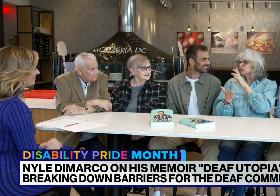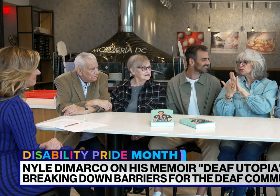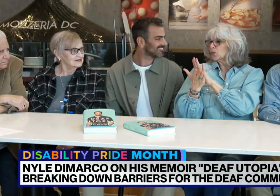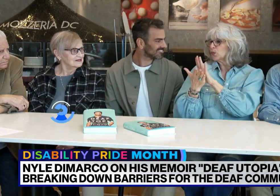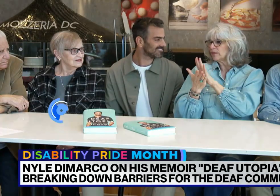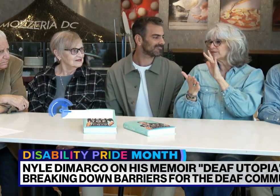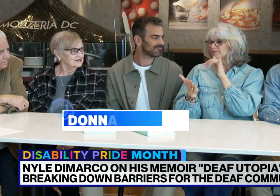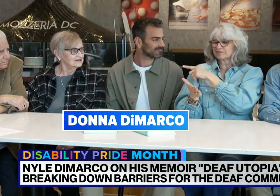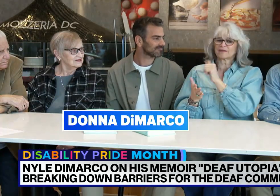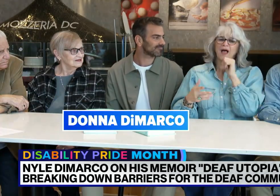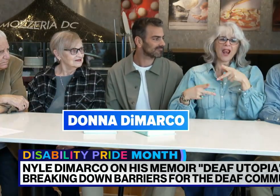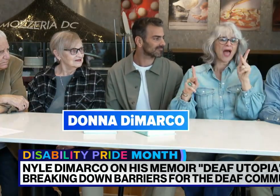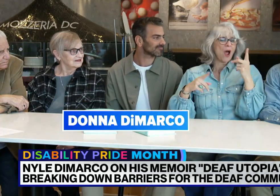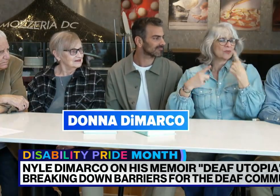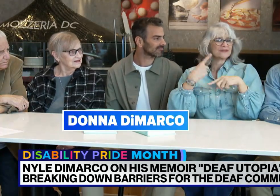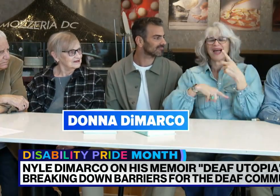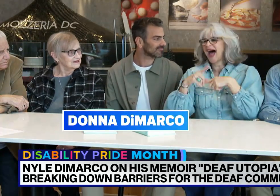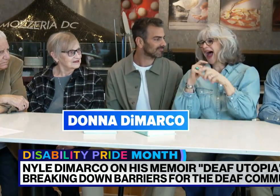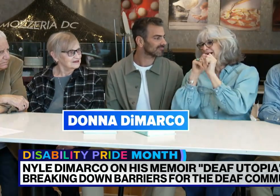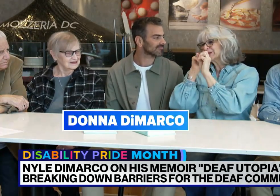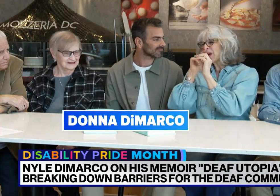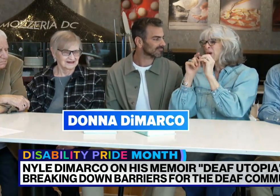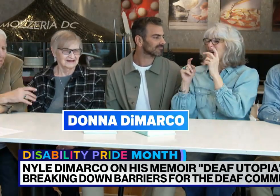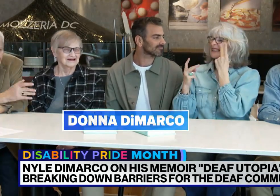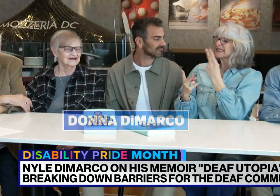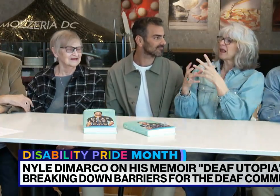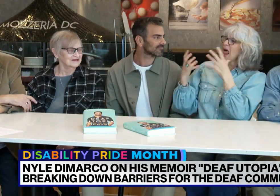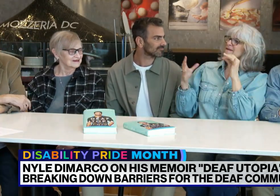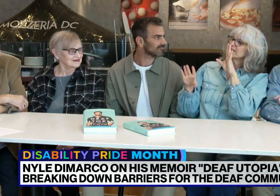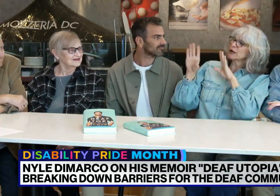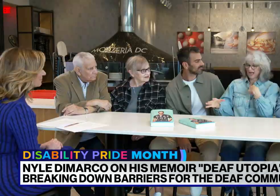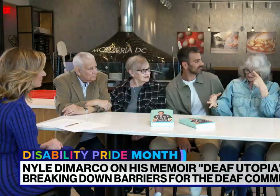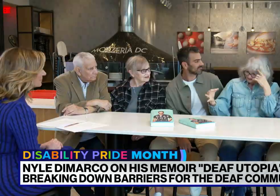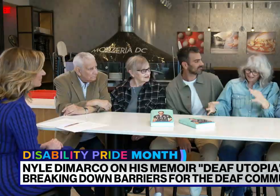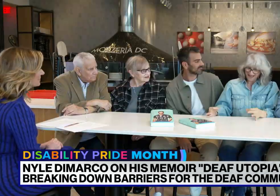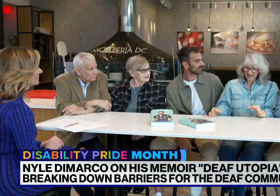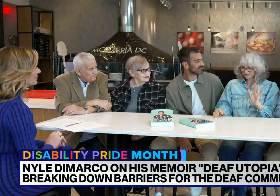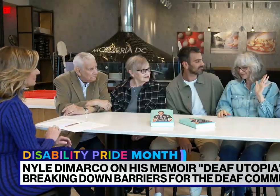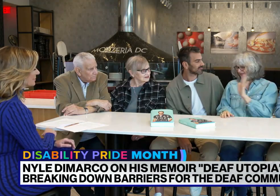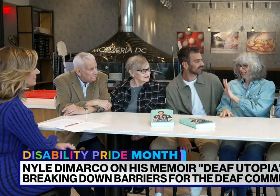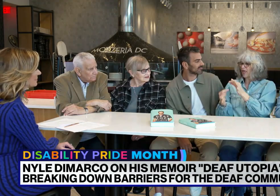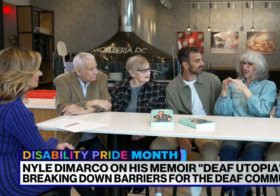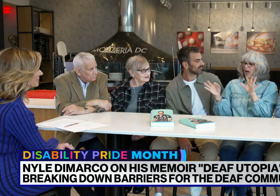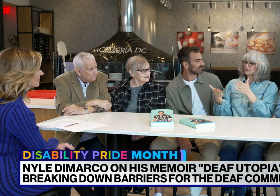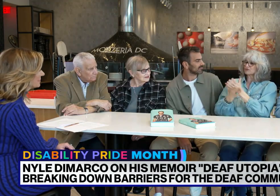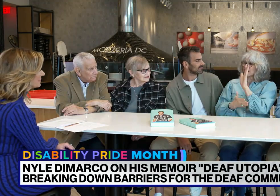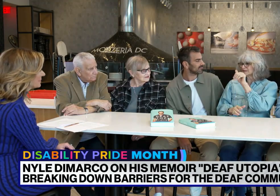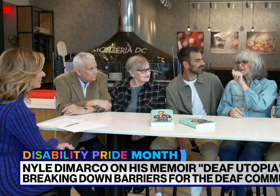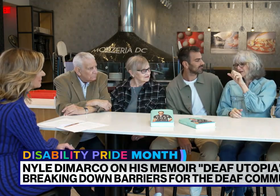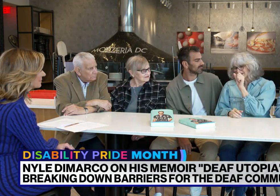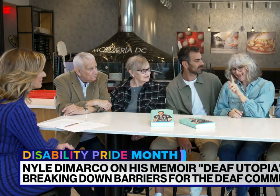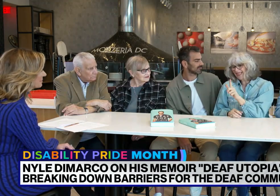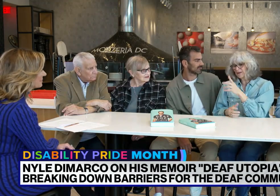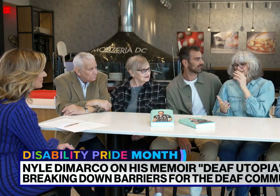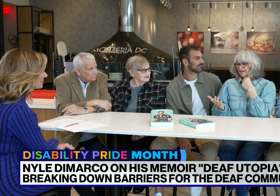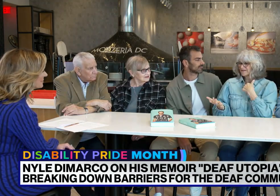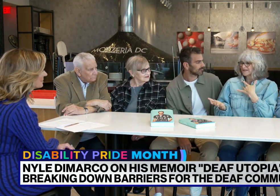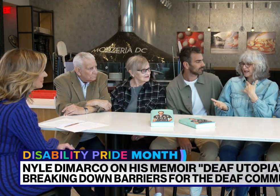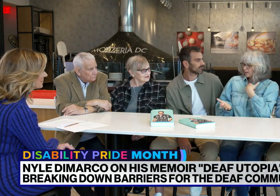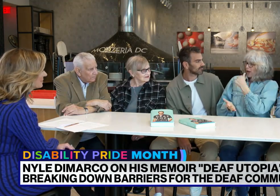they went to an oral school growing up. They weren't allowed to use sign language. And I decided when I had kids, their language, their right to have language, is